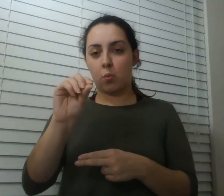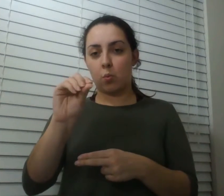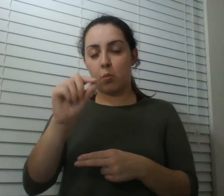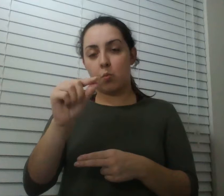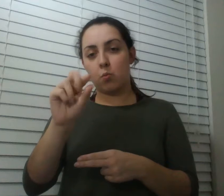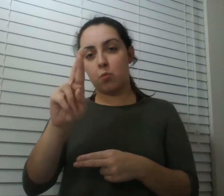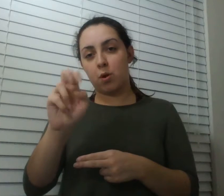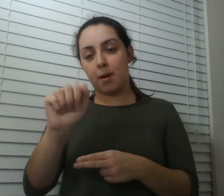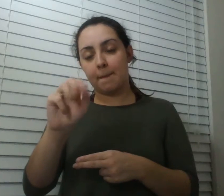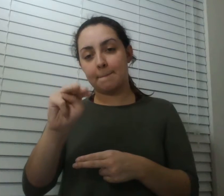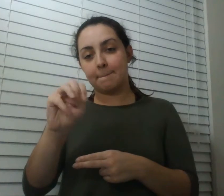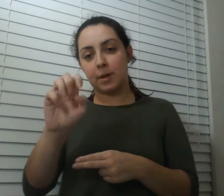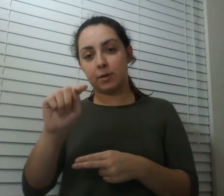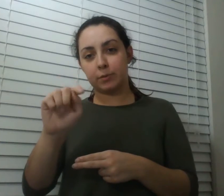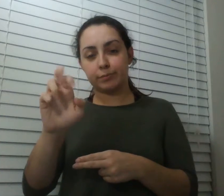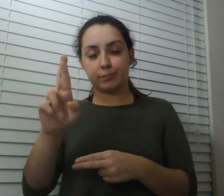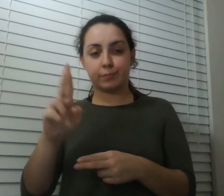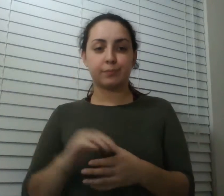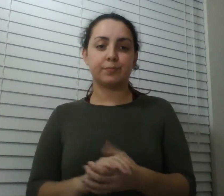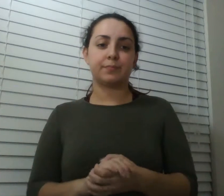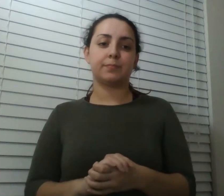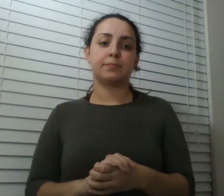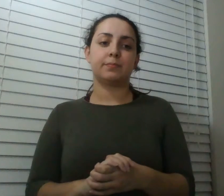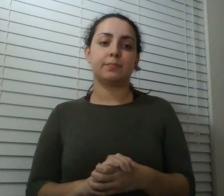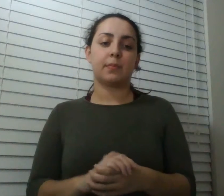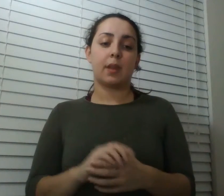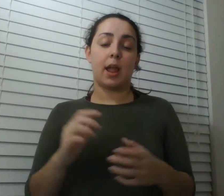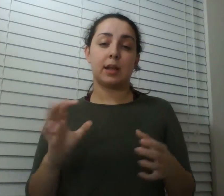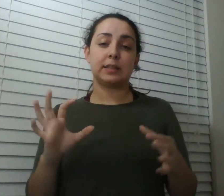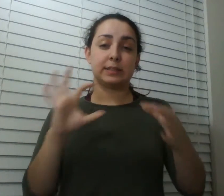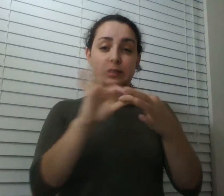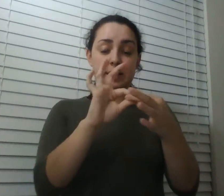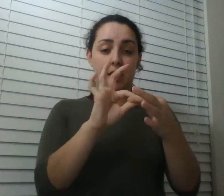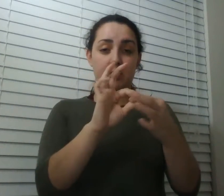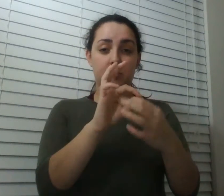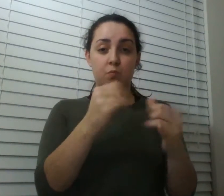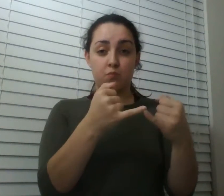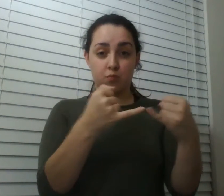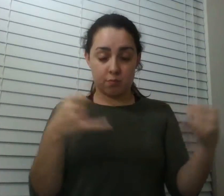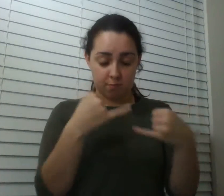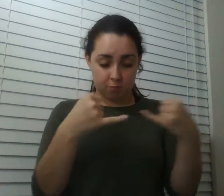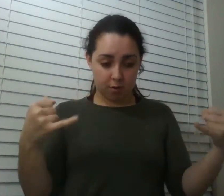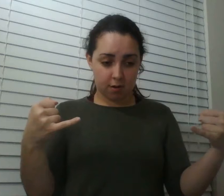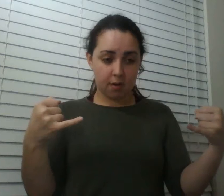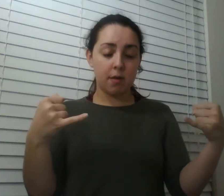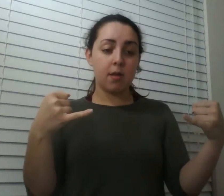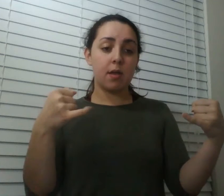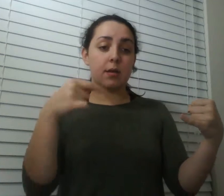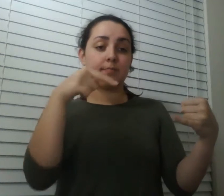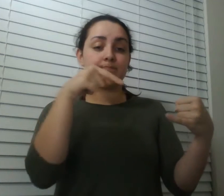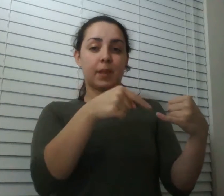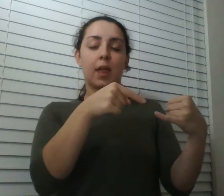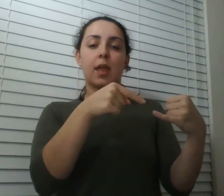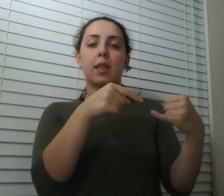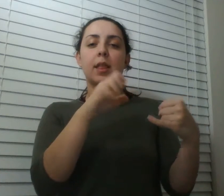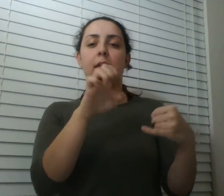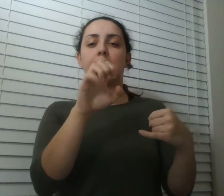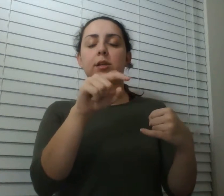and knobs plugged into the wall and then was connected by a wire to another part what they called the exposure unit that was like a heat gun